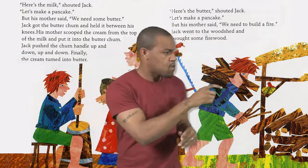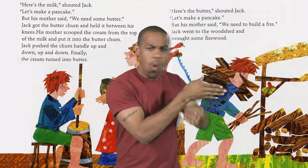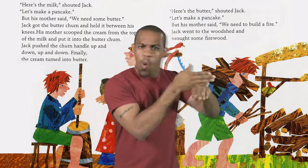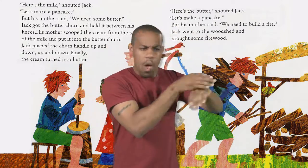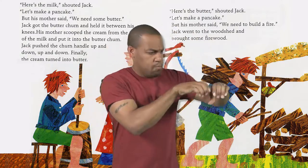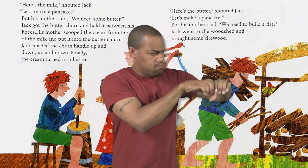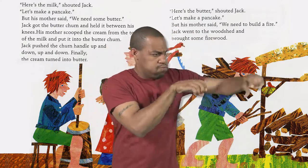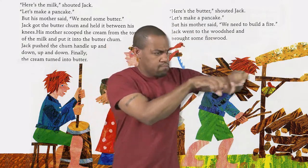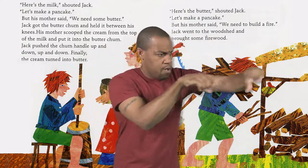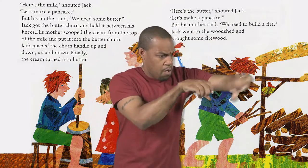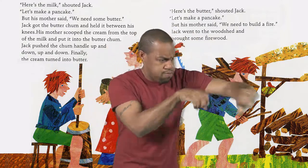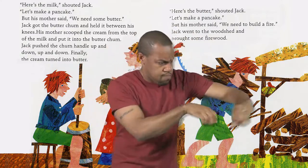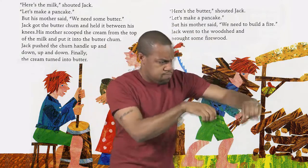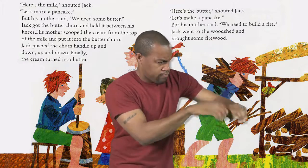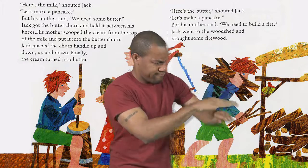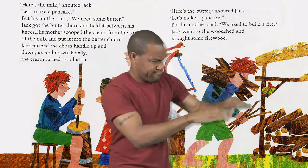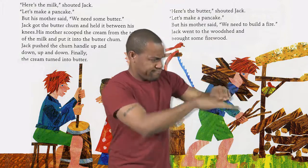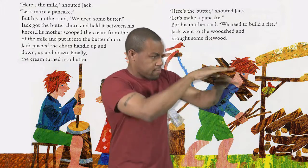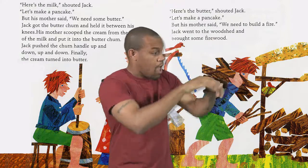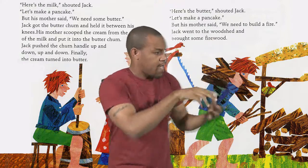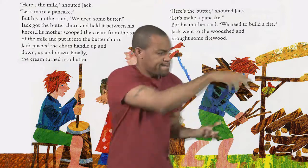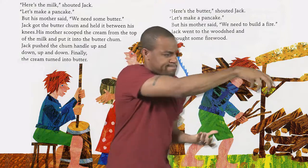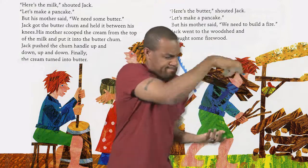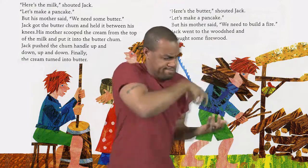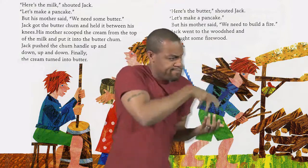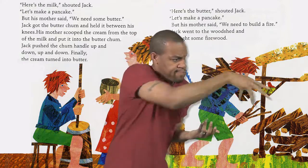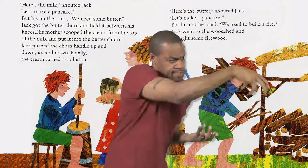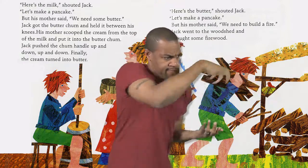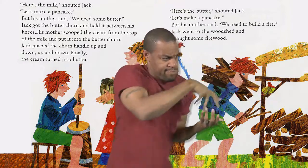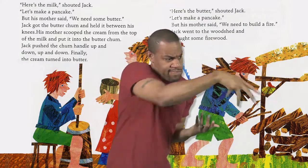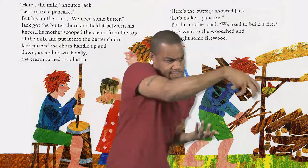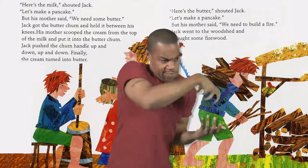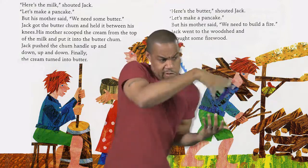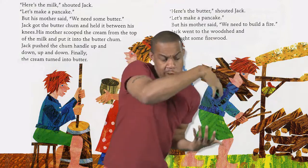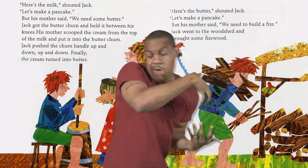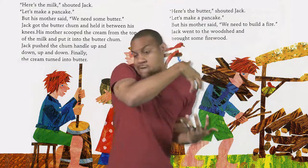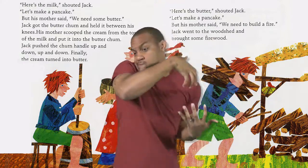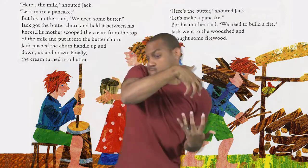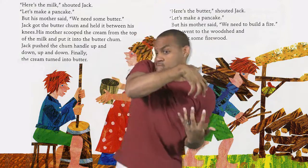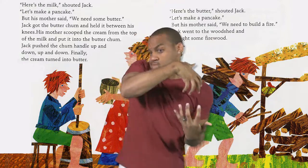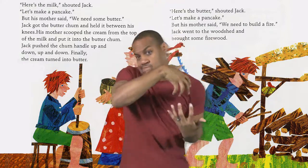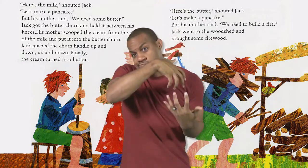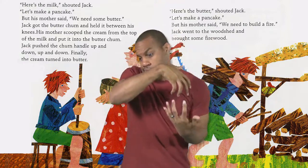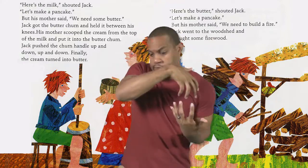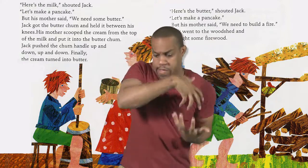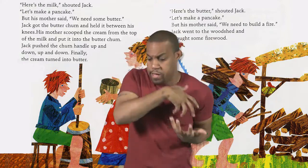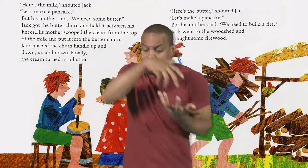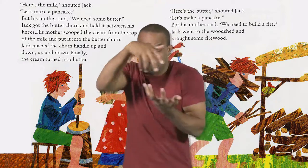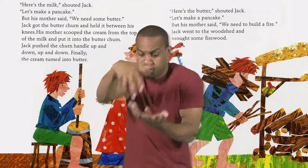We need to build a fire Jack went to the woodshed and brought some firewood